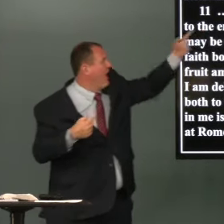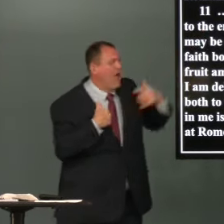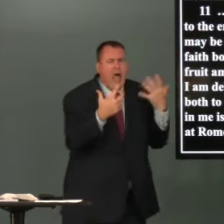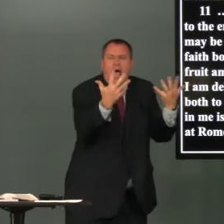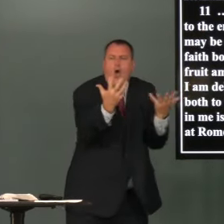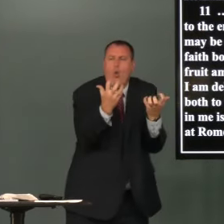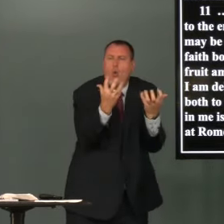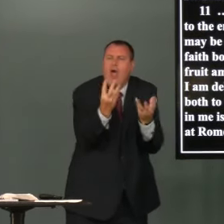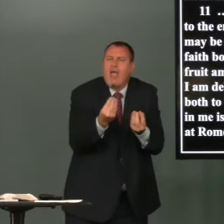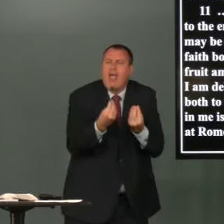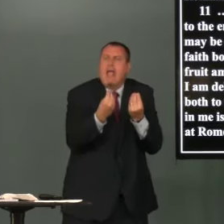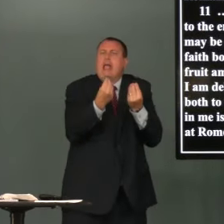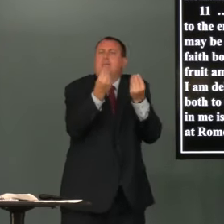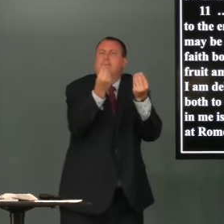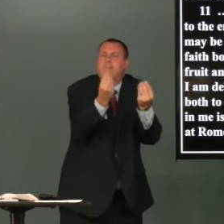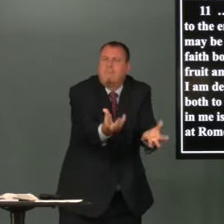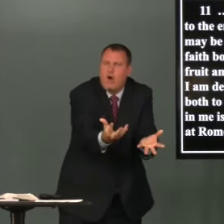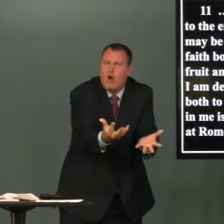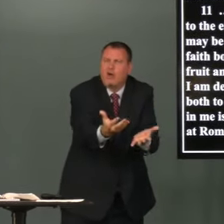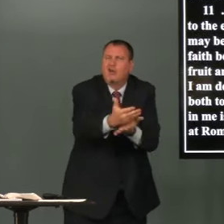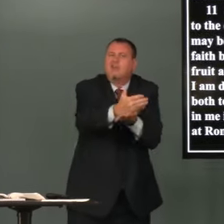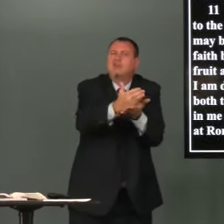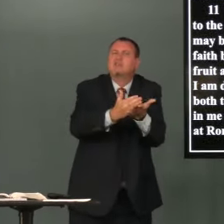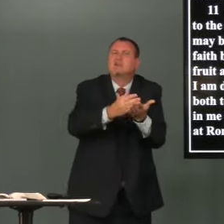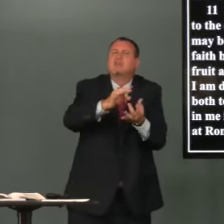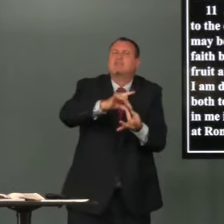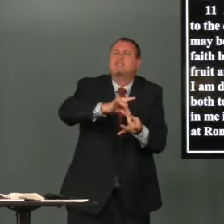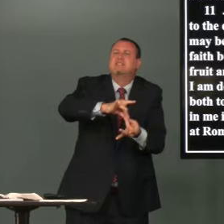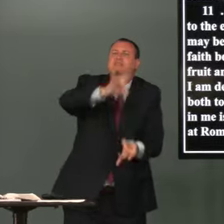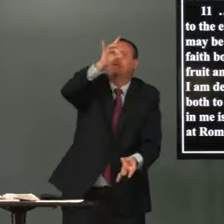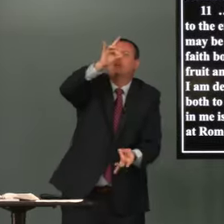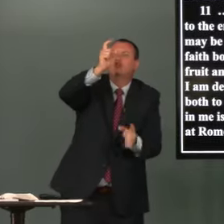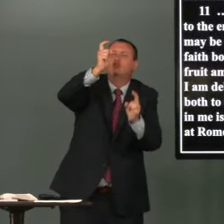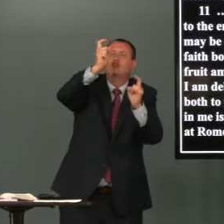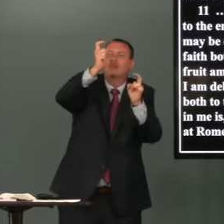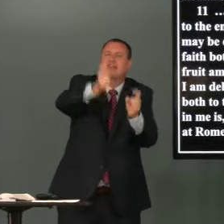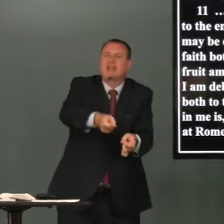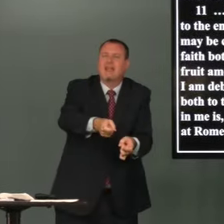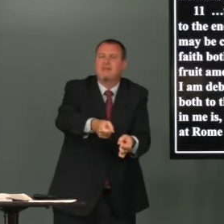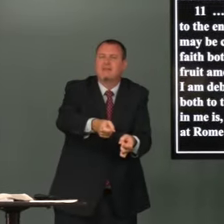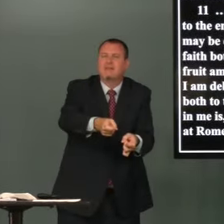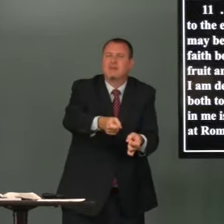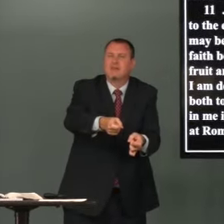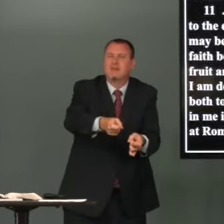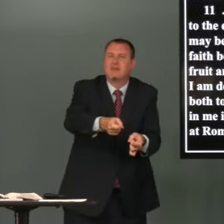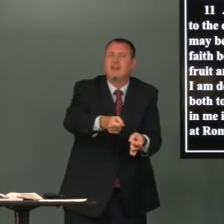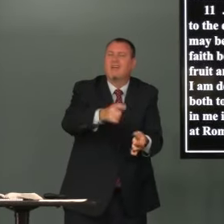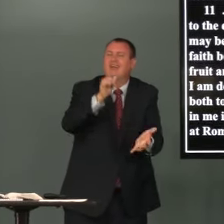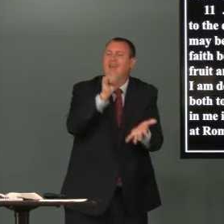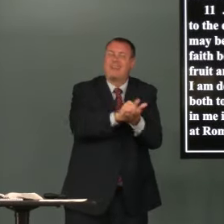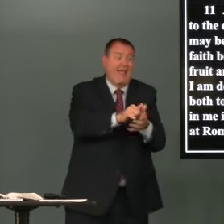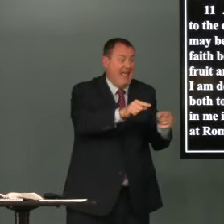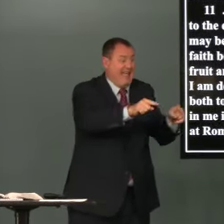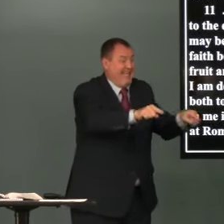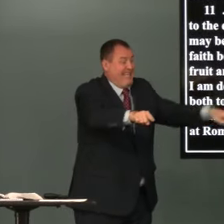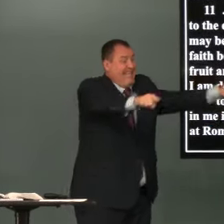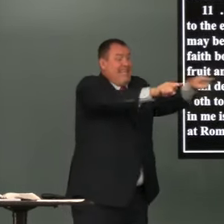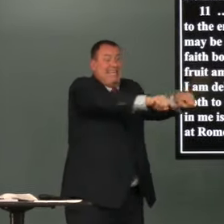romans 1 11 that i may impart unto you some spiritual gift to the